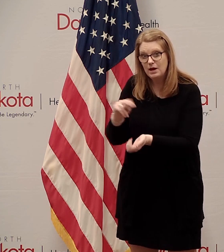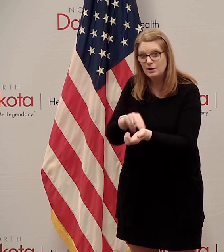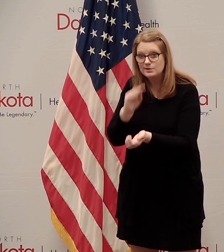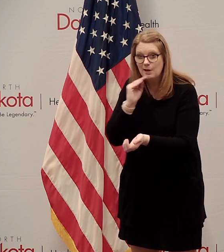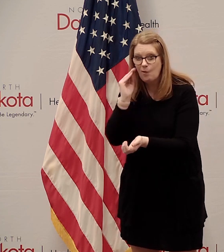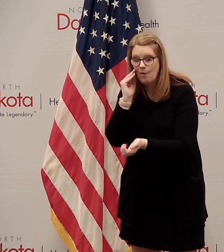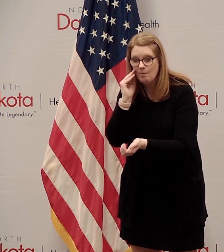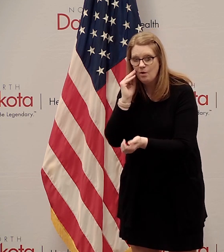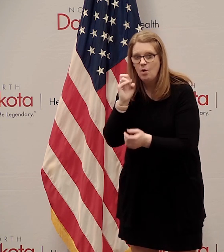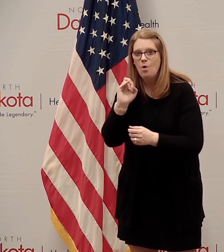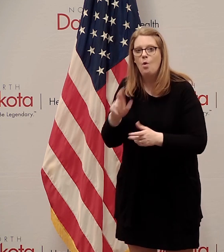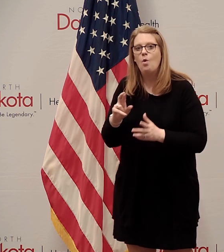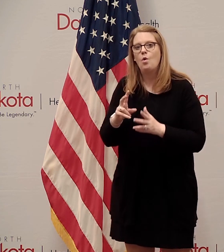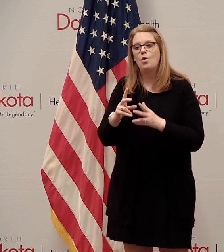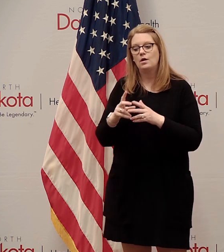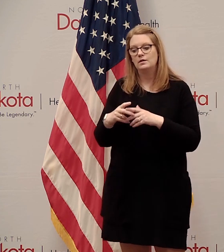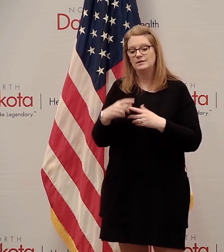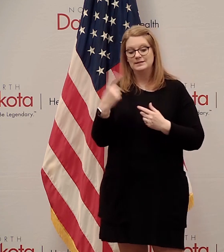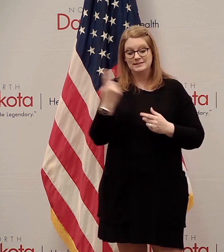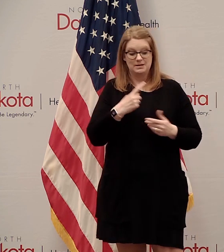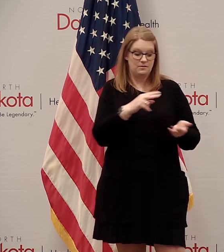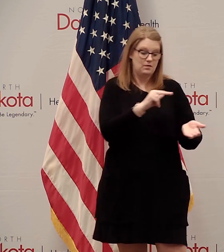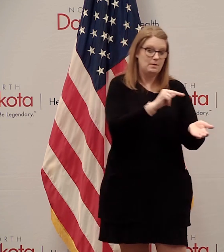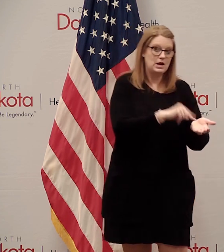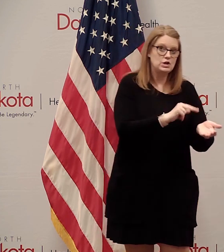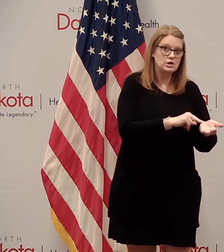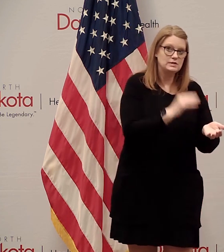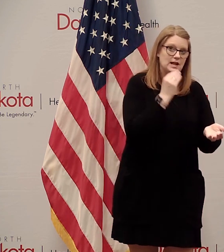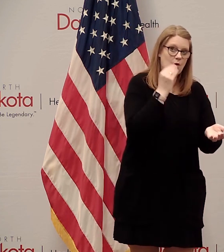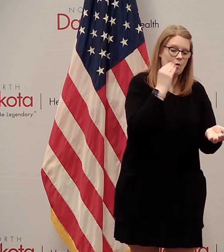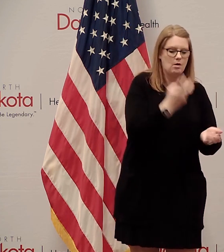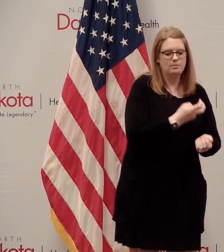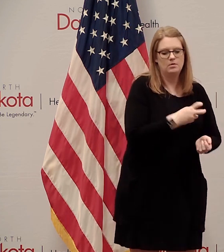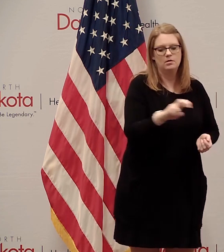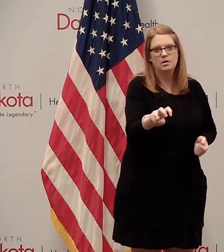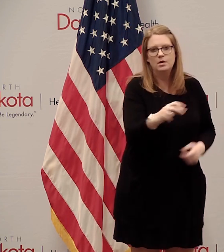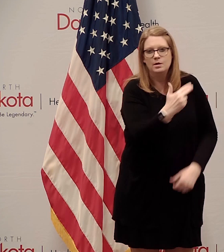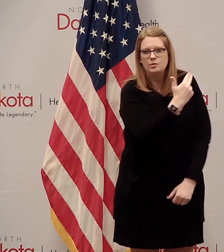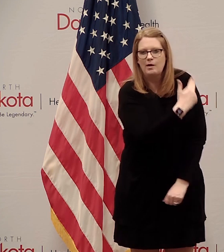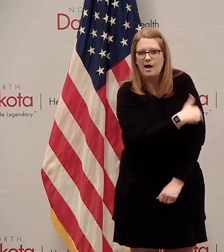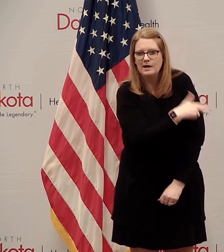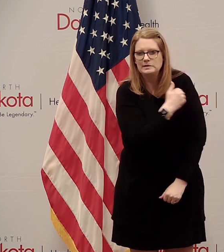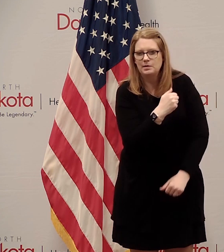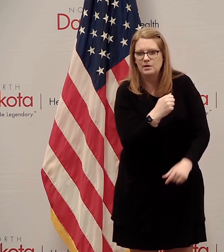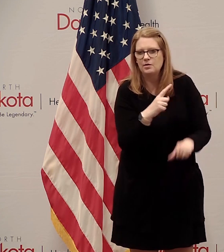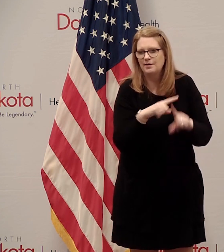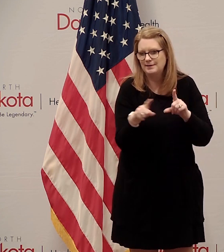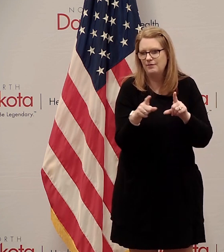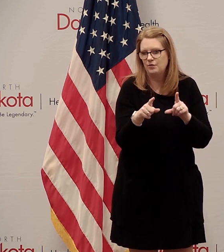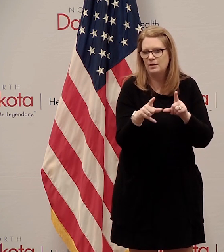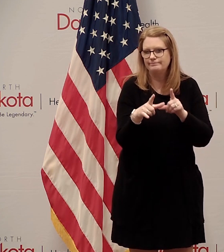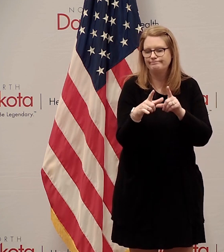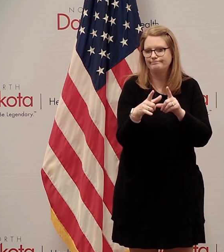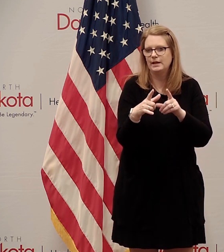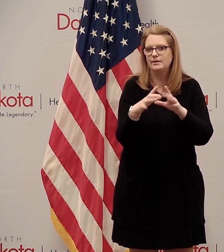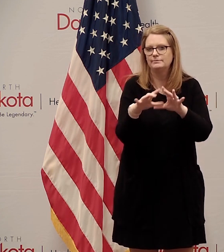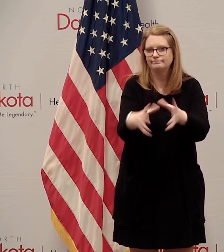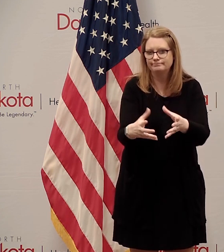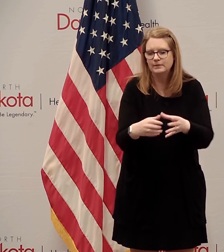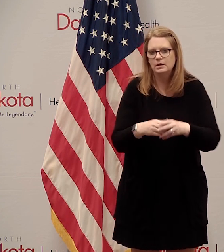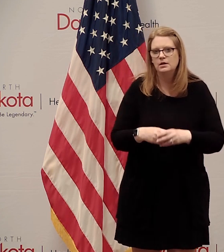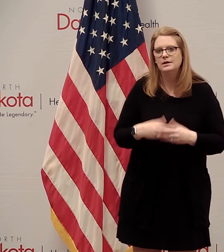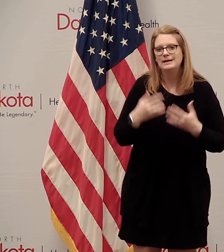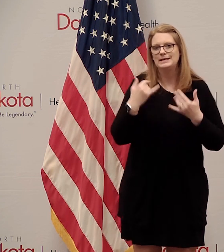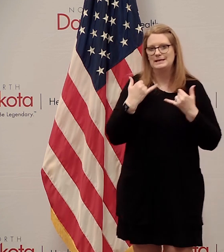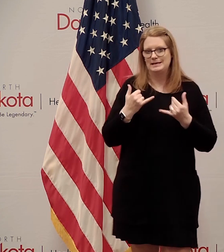also moving individuals from a congregate housing setting back into a hospital or another area as a side note to that we're in active